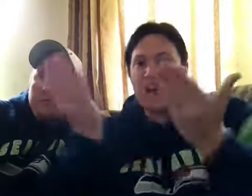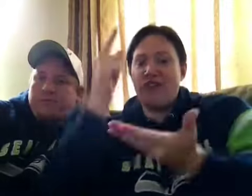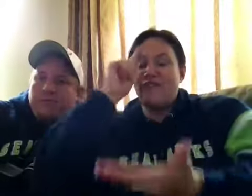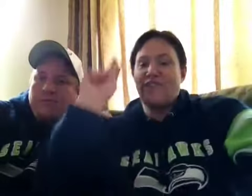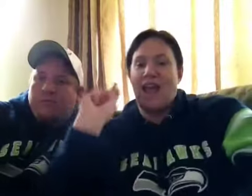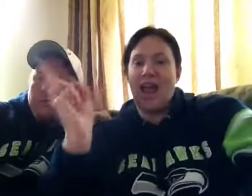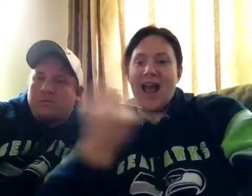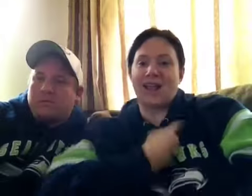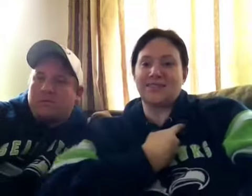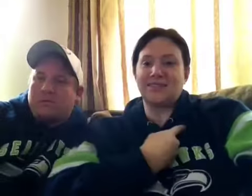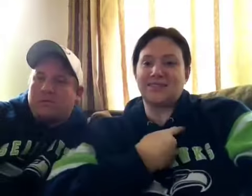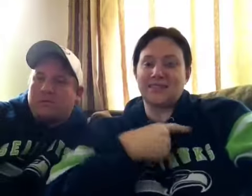I love mama.